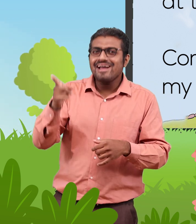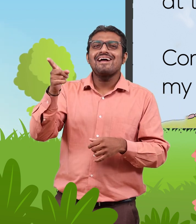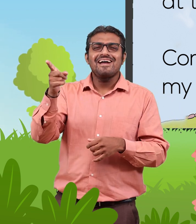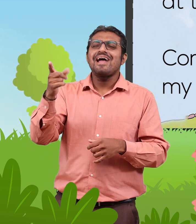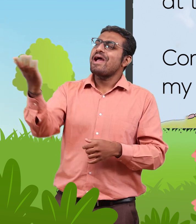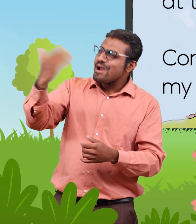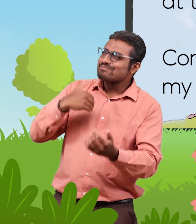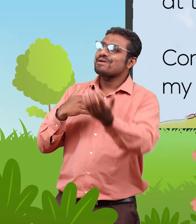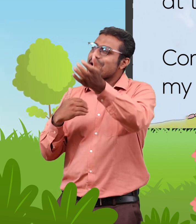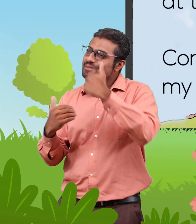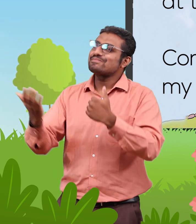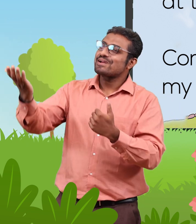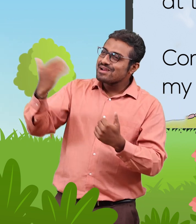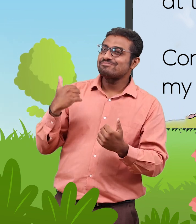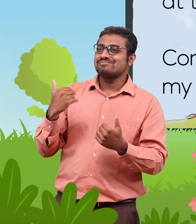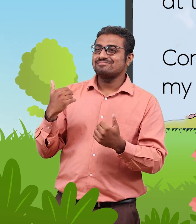Come to me, my furry cat.